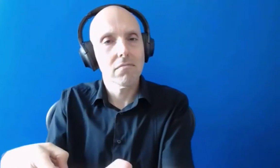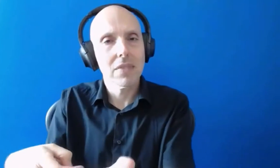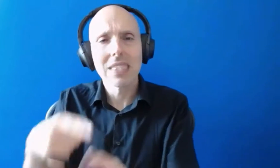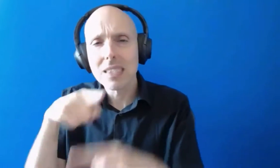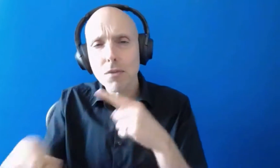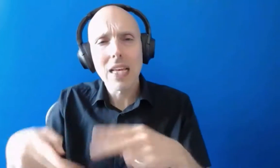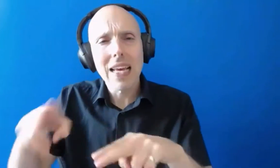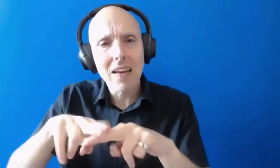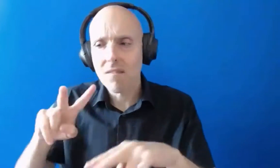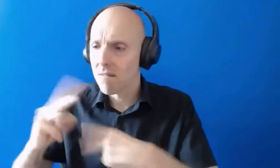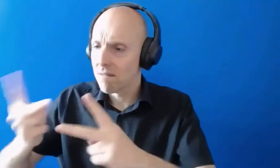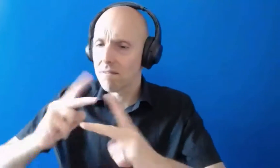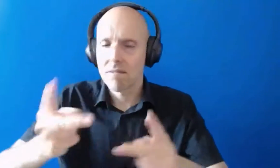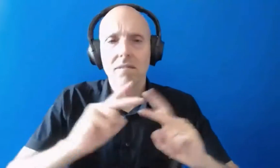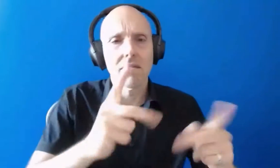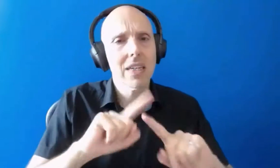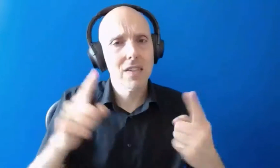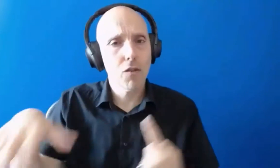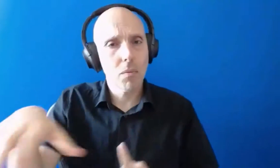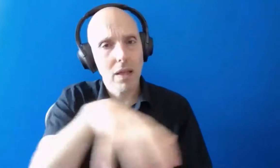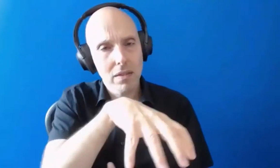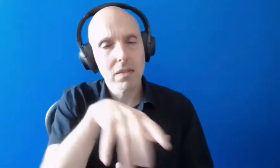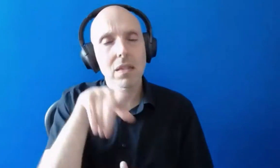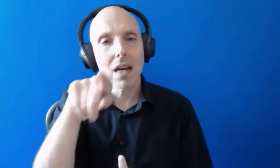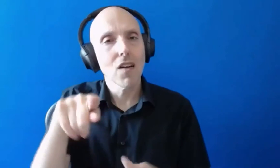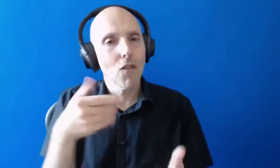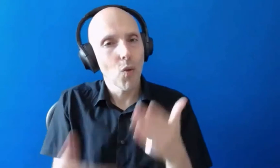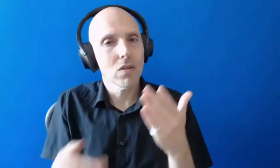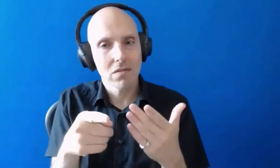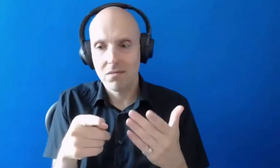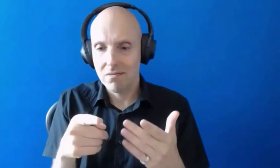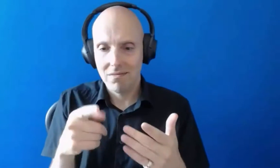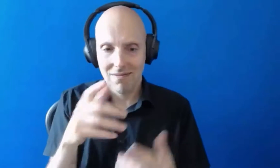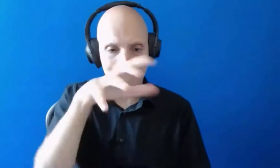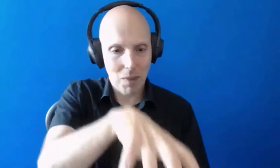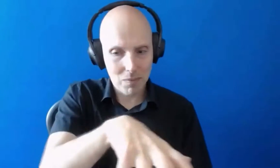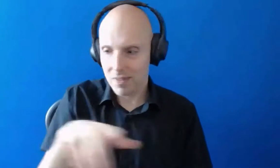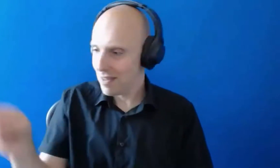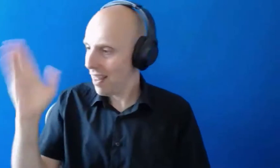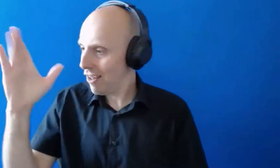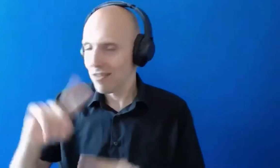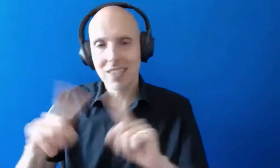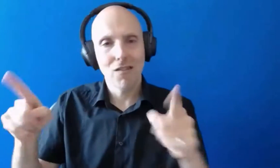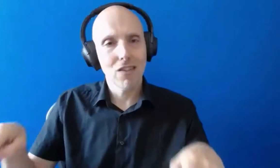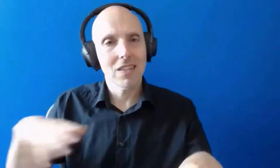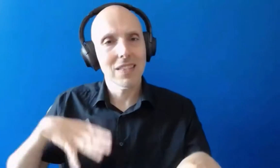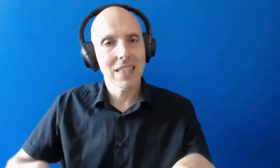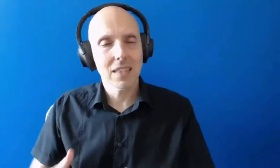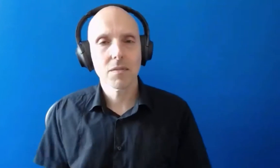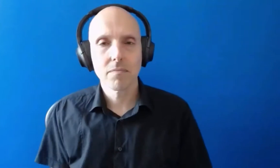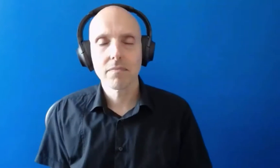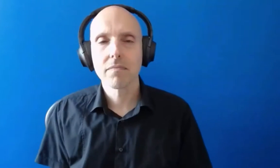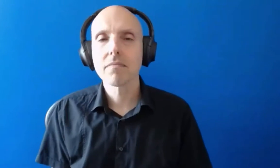different placements um and those needs will be so different from being in a in a lecture theatre okay thank you